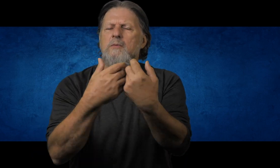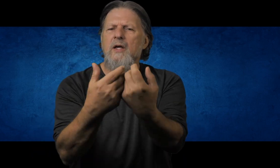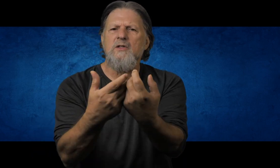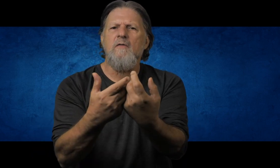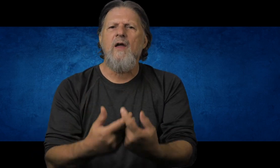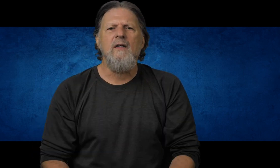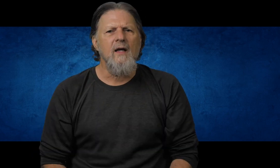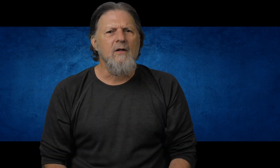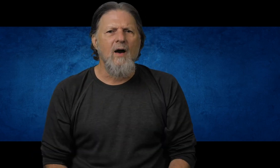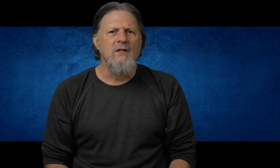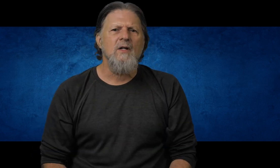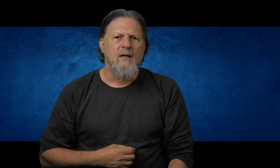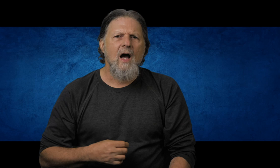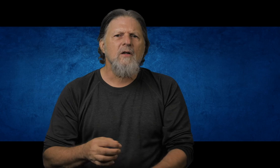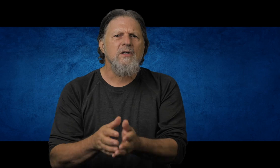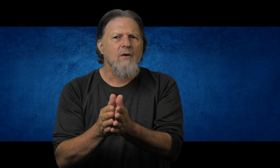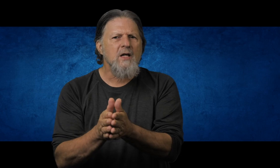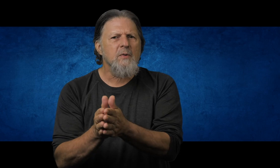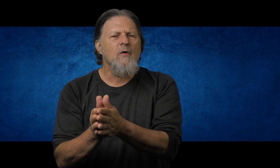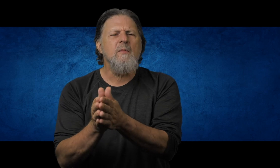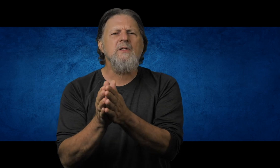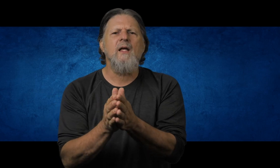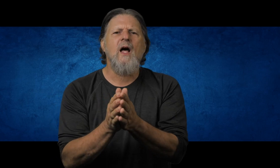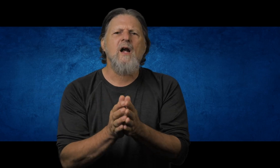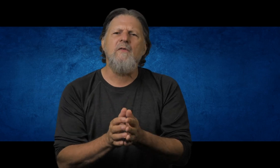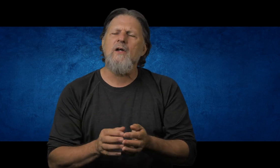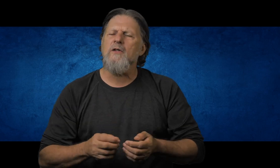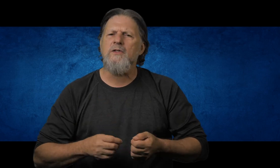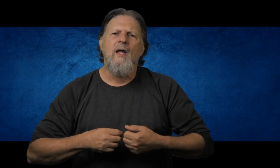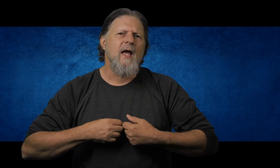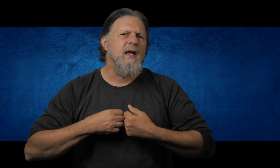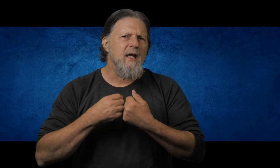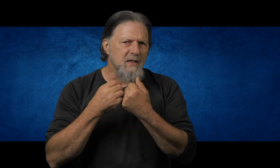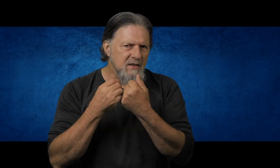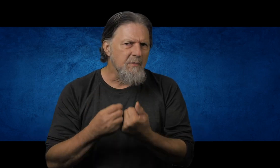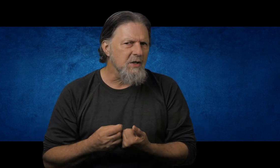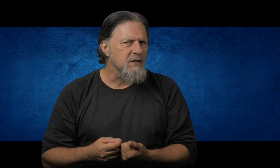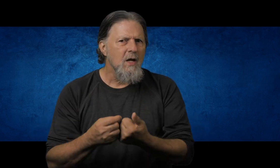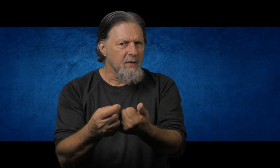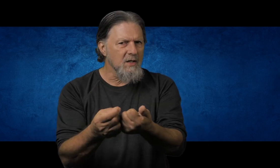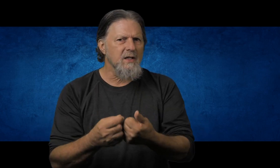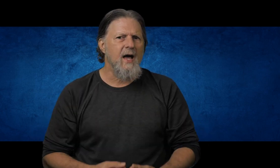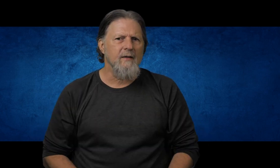has placed their faith in Christ, God looks at Christ's performance and not our failures, and he accepts us because of that.